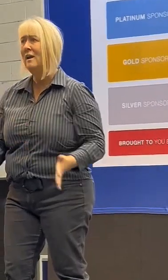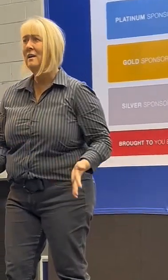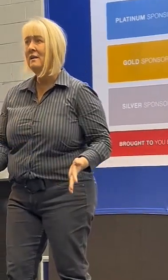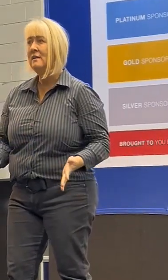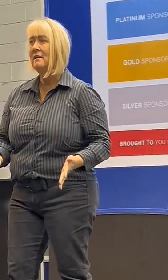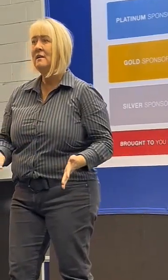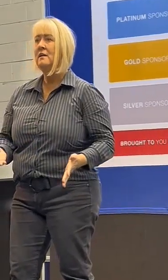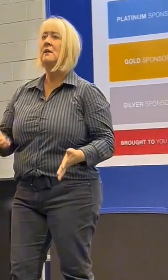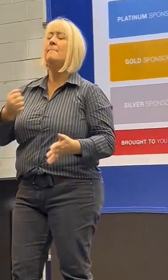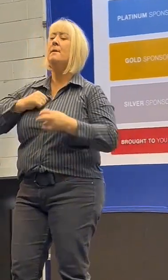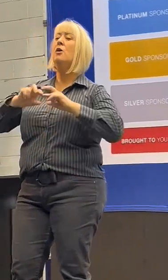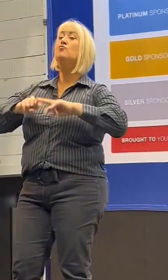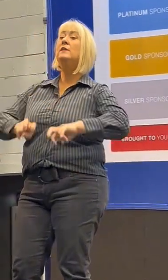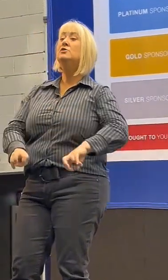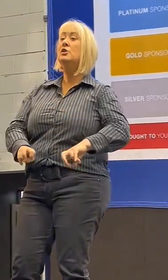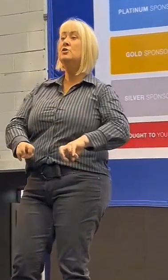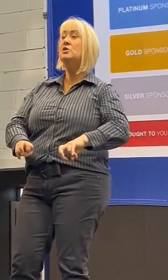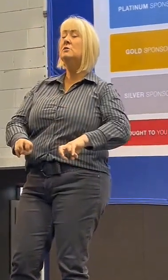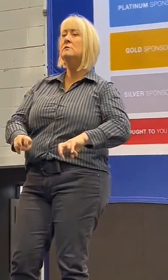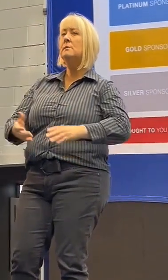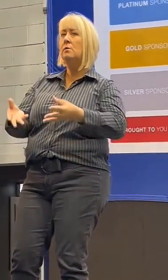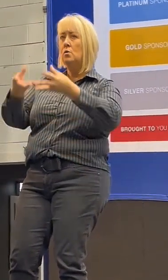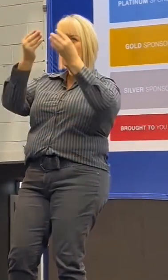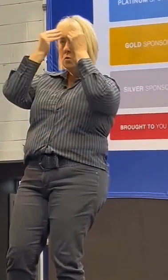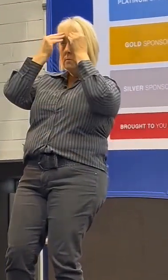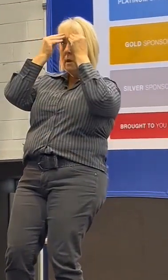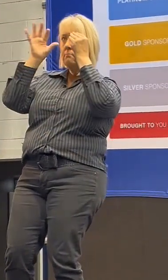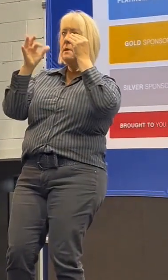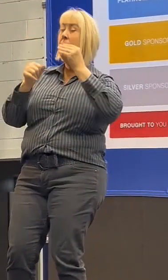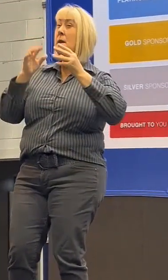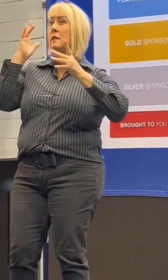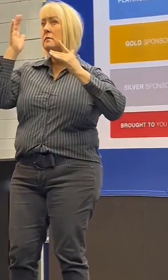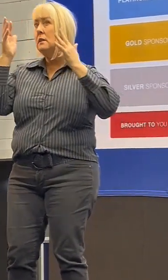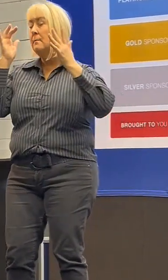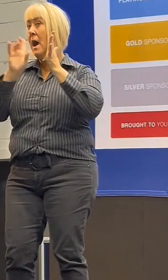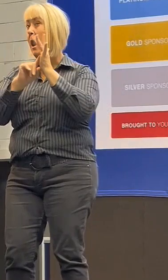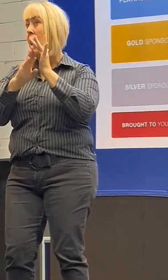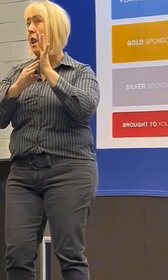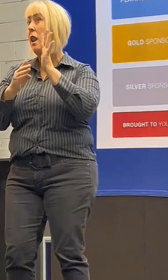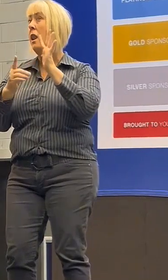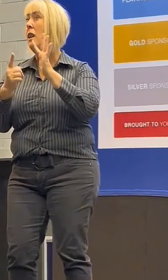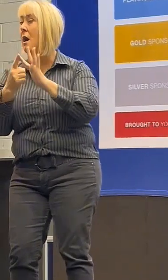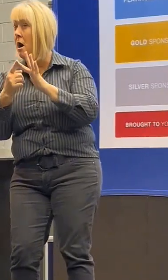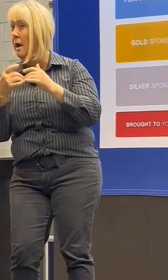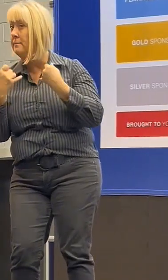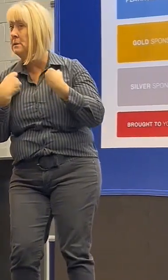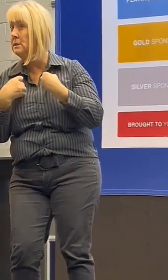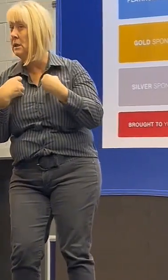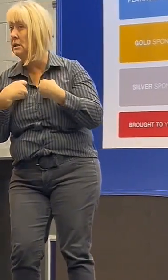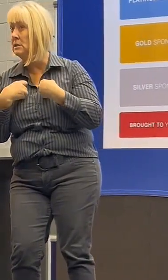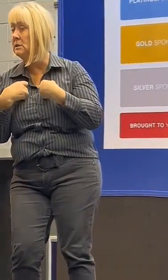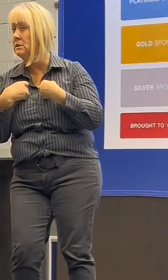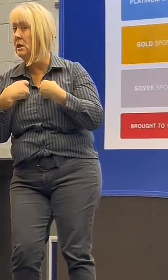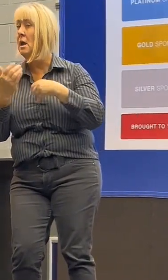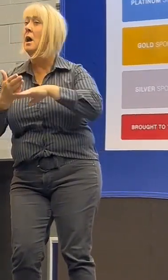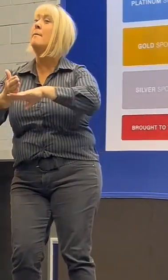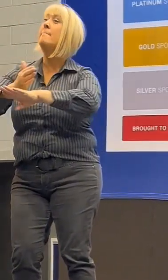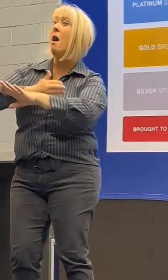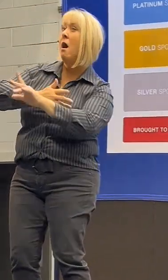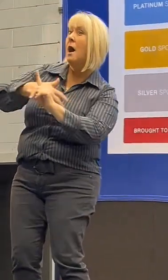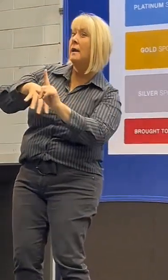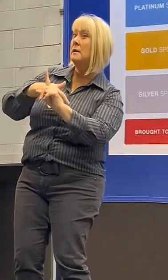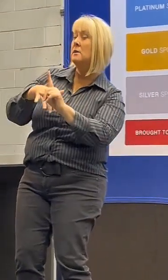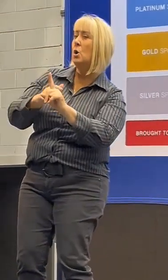my research led me to consider Lyme disease as a possible culprit behind my dozens of mysterious symptoms.